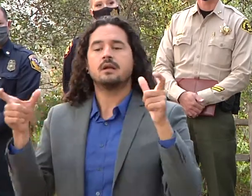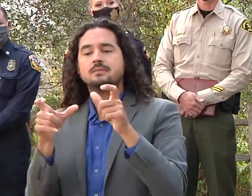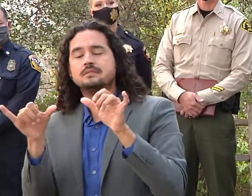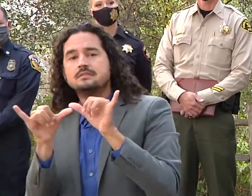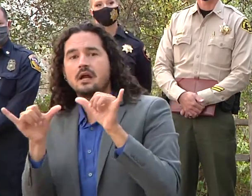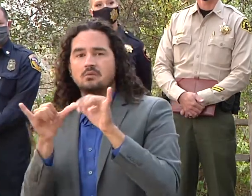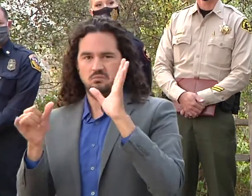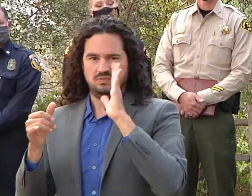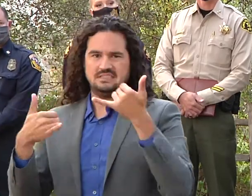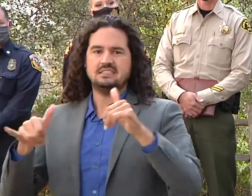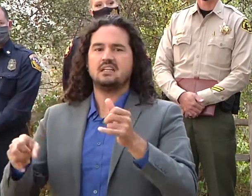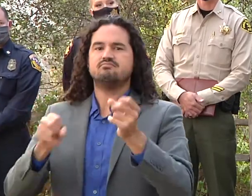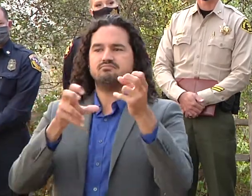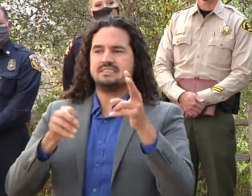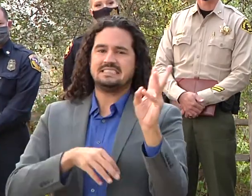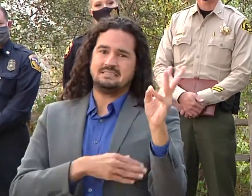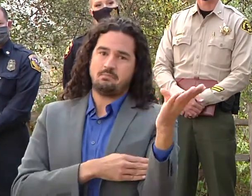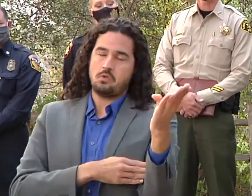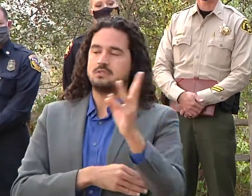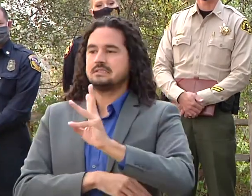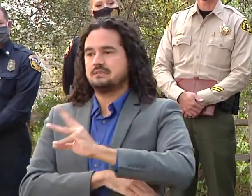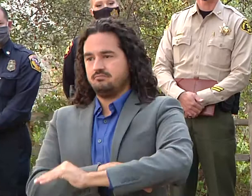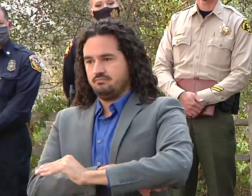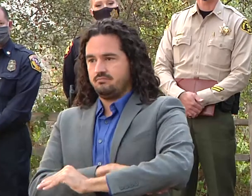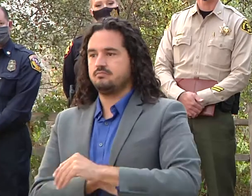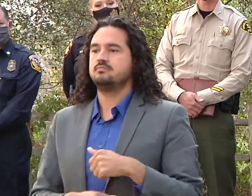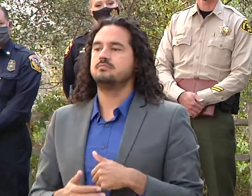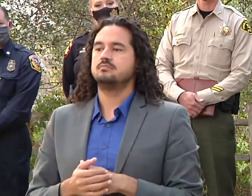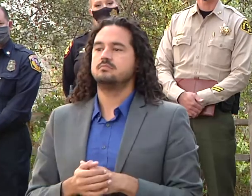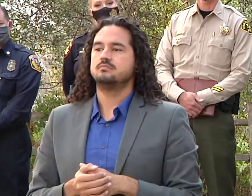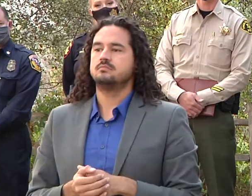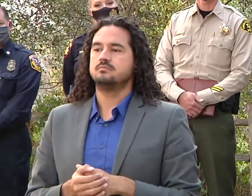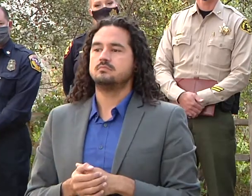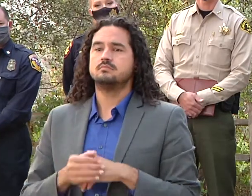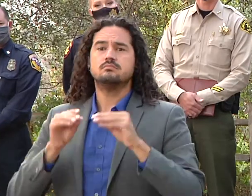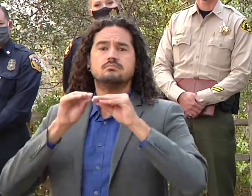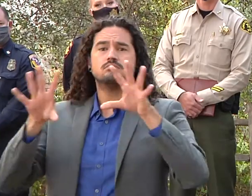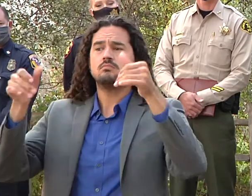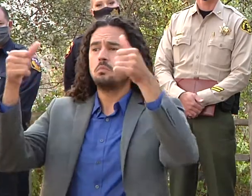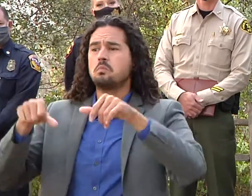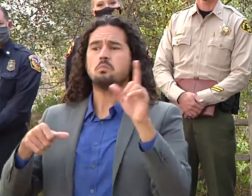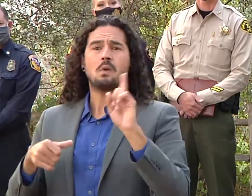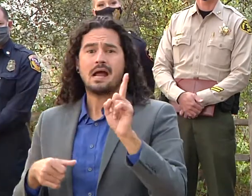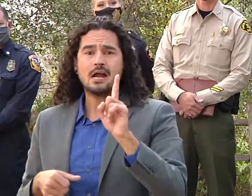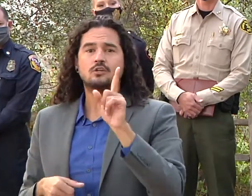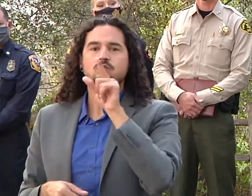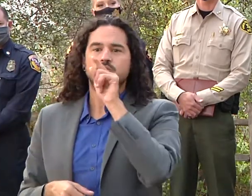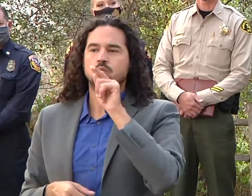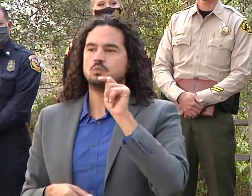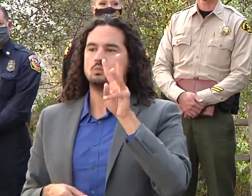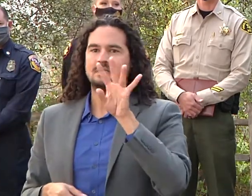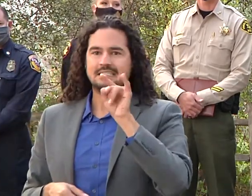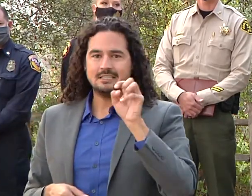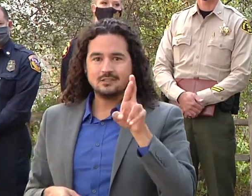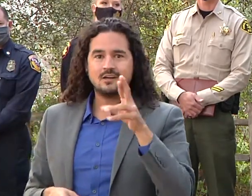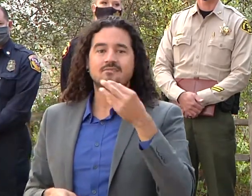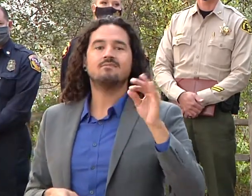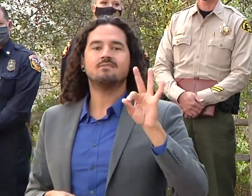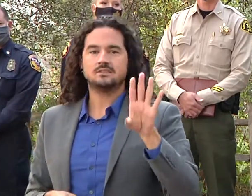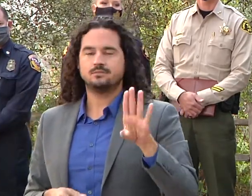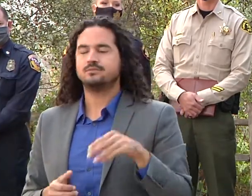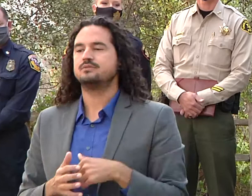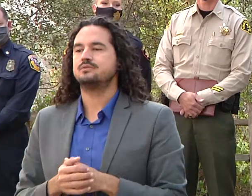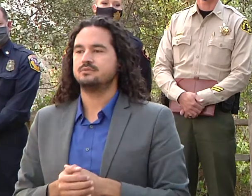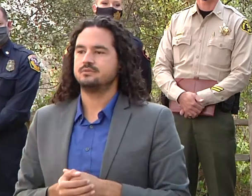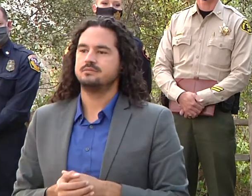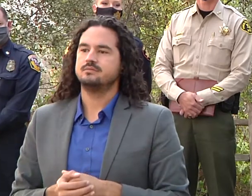broadcast on twitter and facebook for really specific information about the firefight as we go forward evacuation information will also